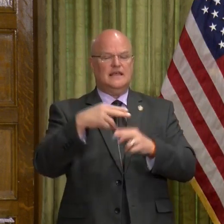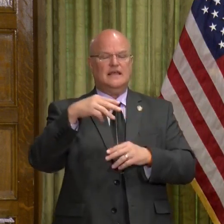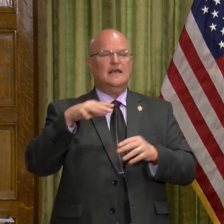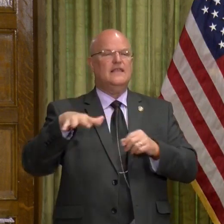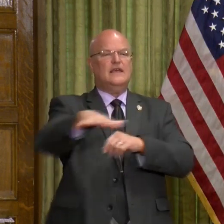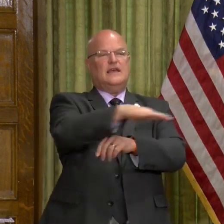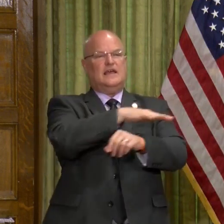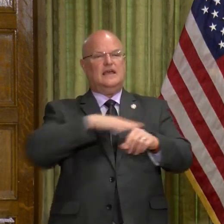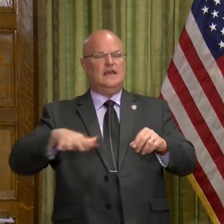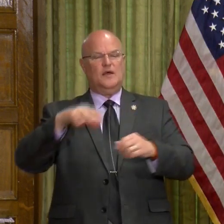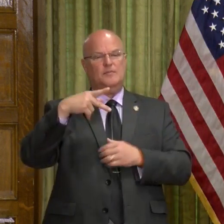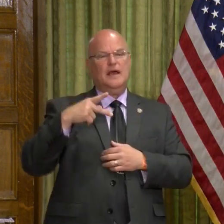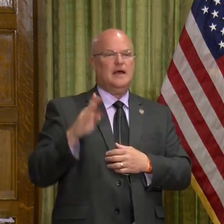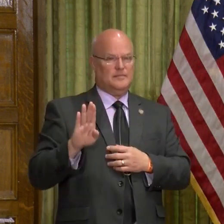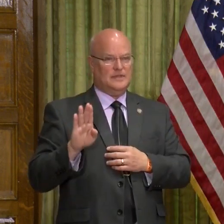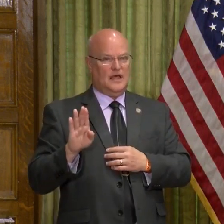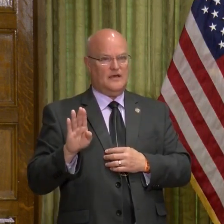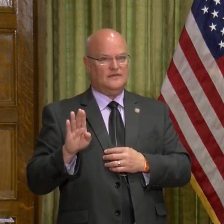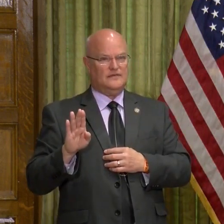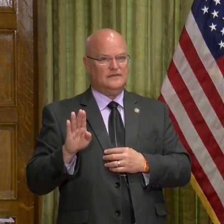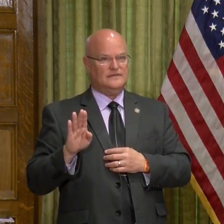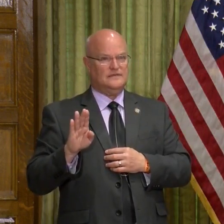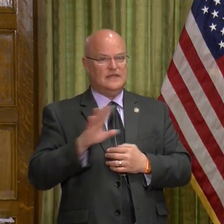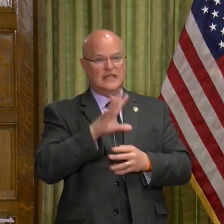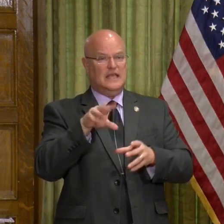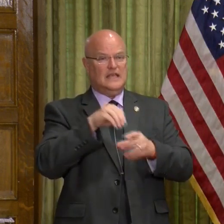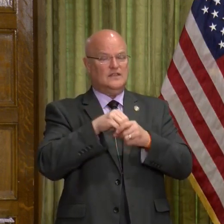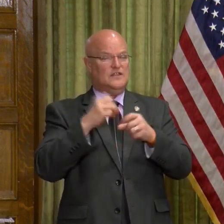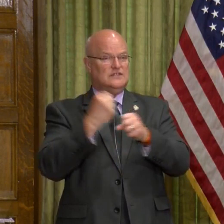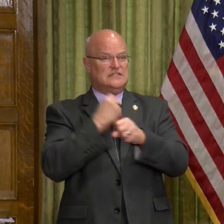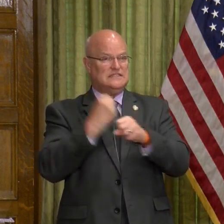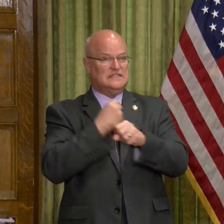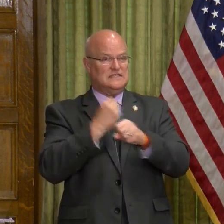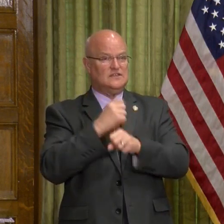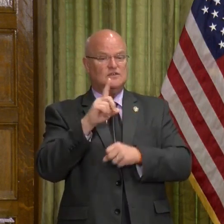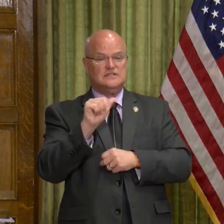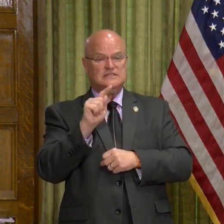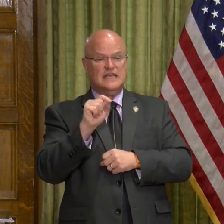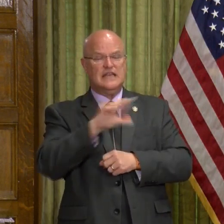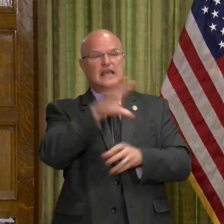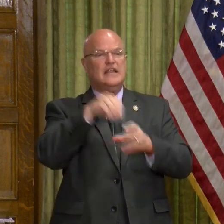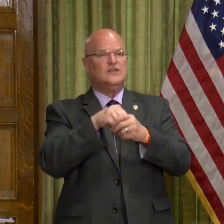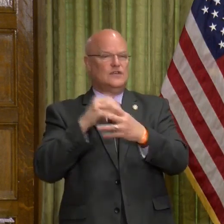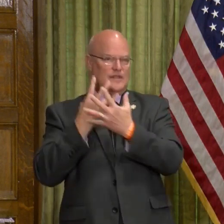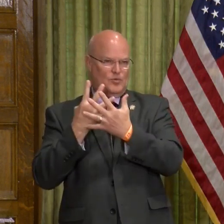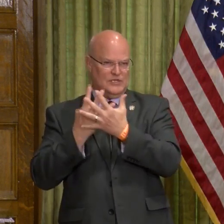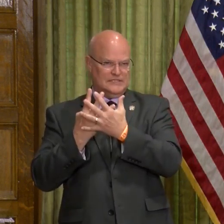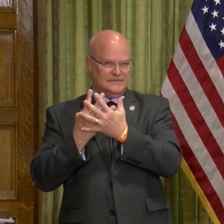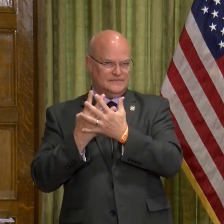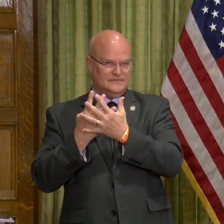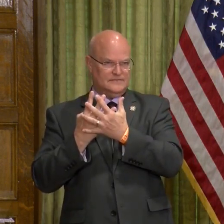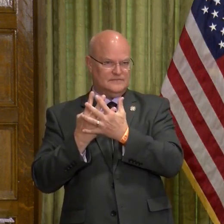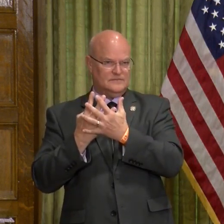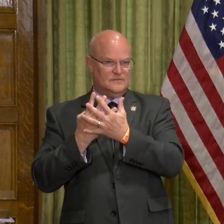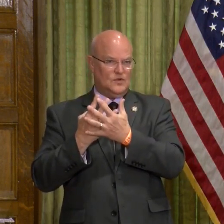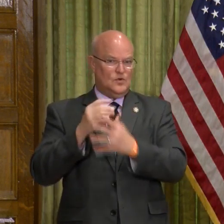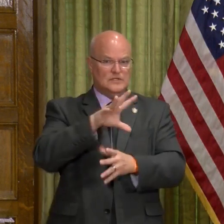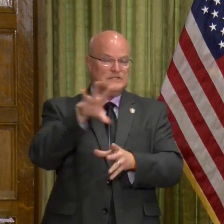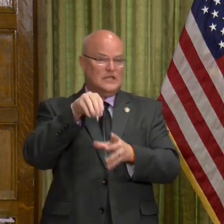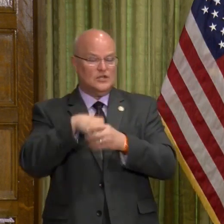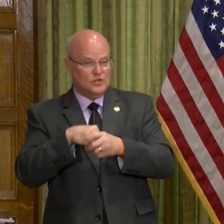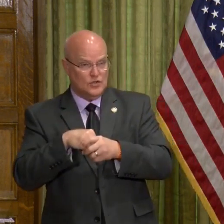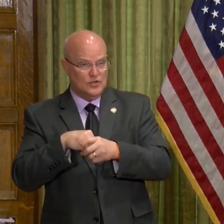metropolitan area of Pine Bluff in their statistical data, which included Cummins Prison, which included